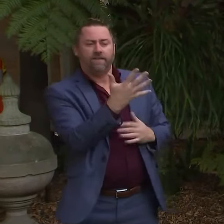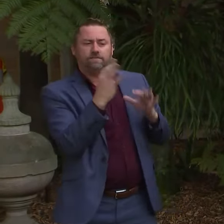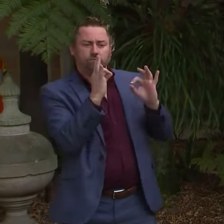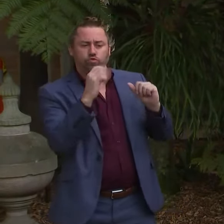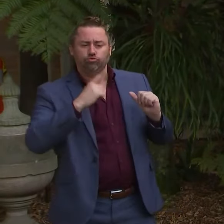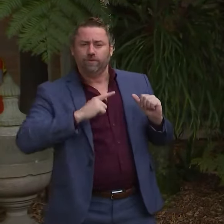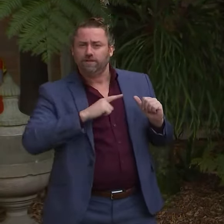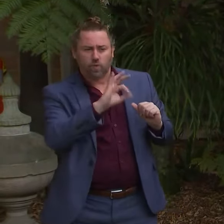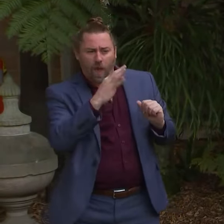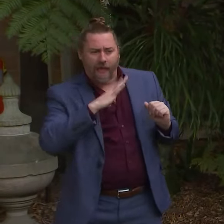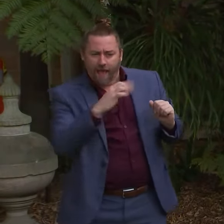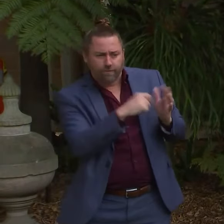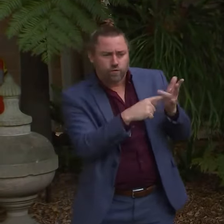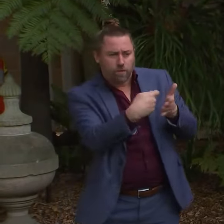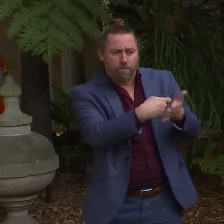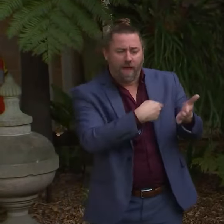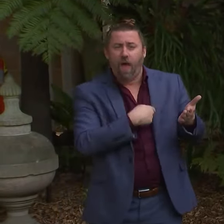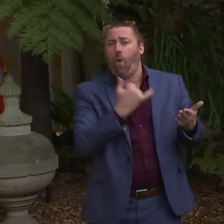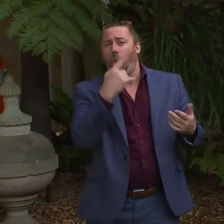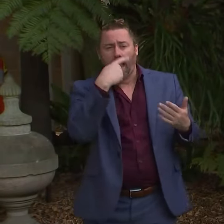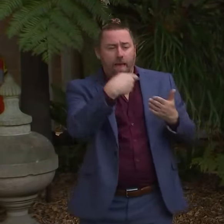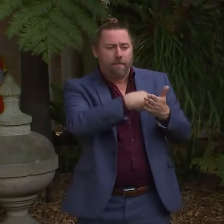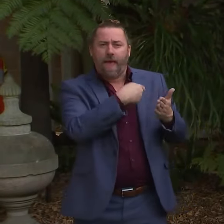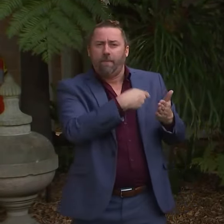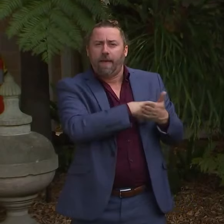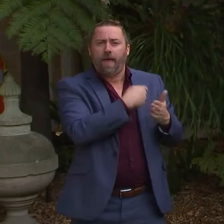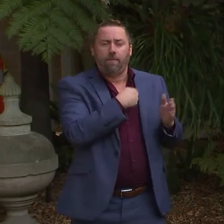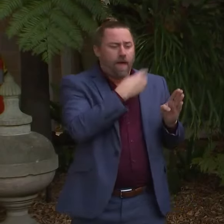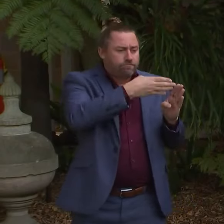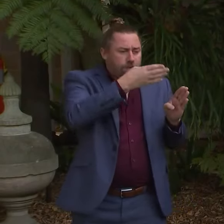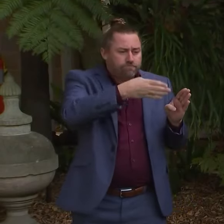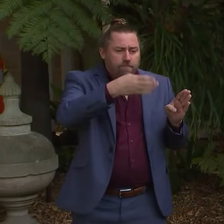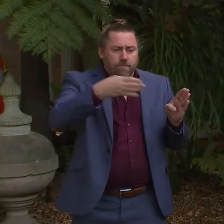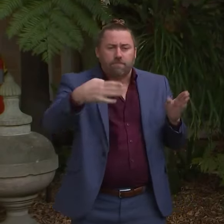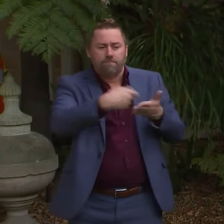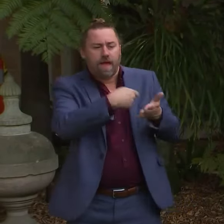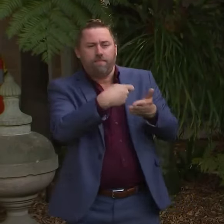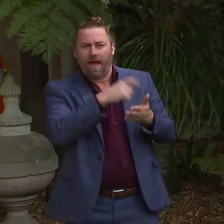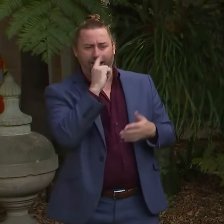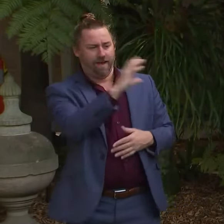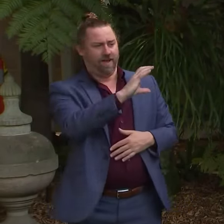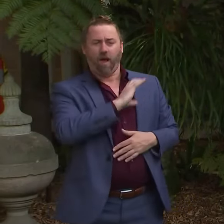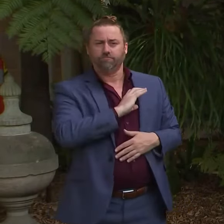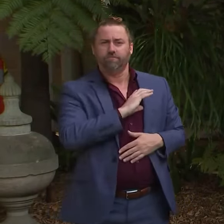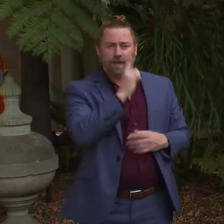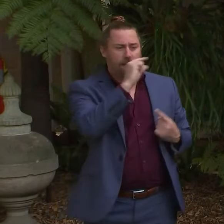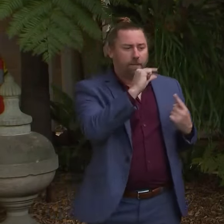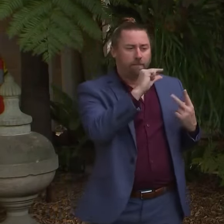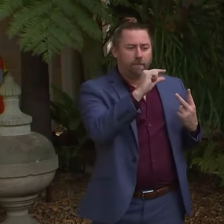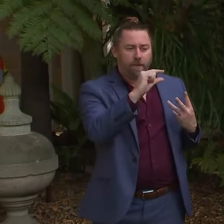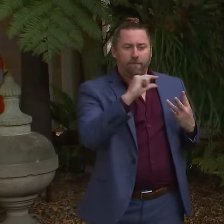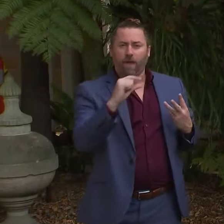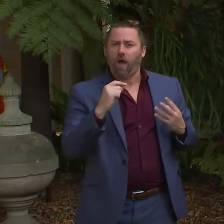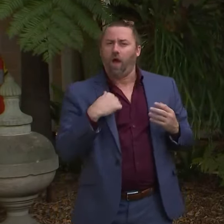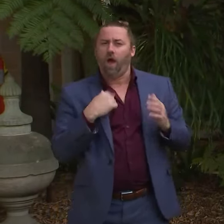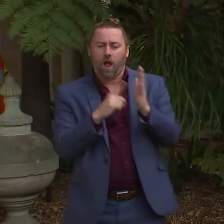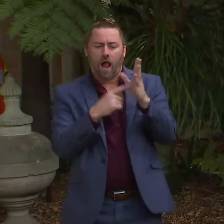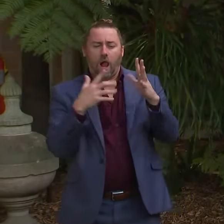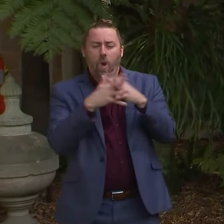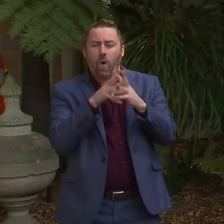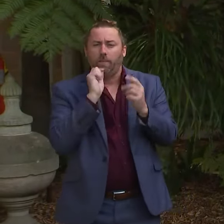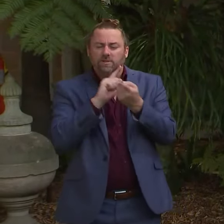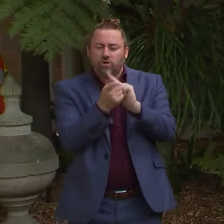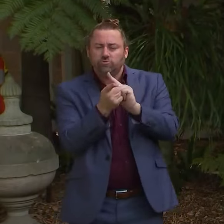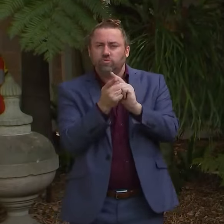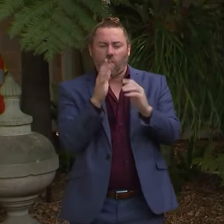uh, and payment plans for individuals who, you know, cannot pay that upfront. We've changed the rules and regulations. So in